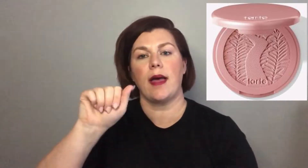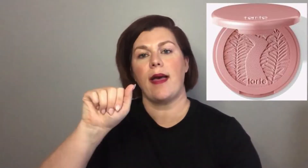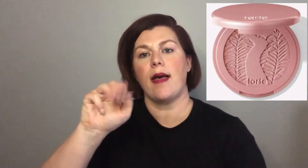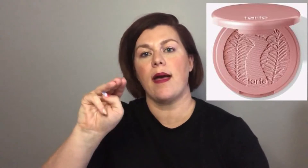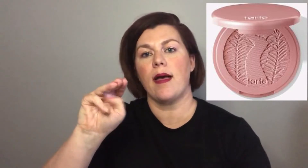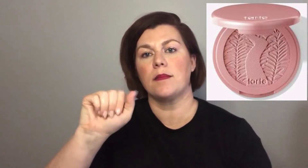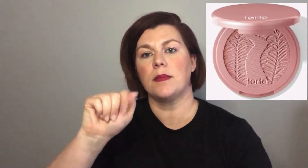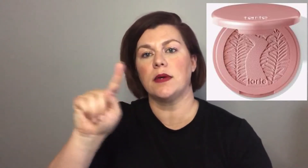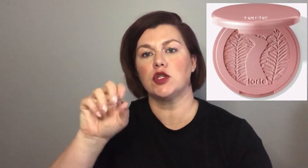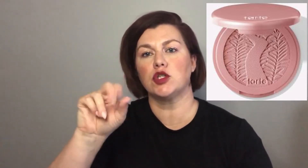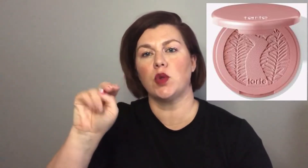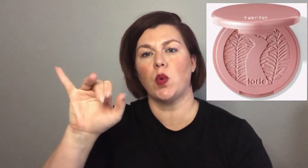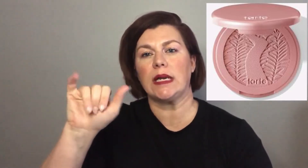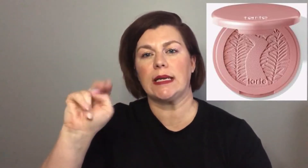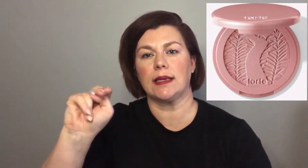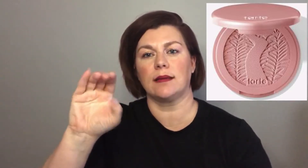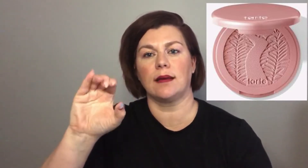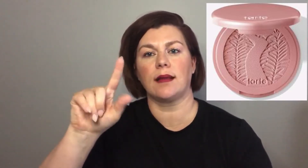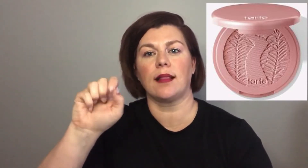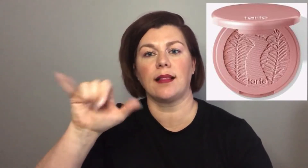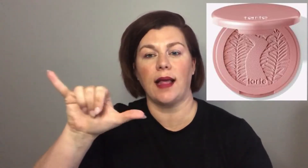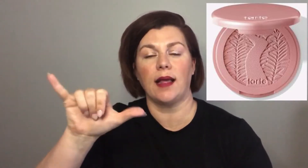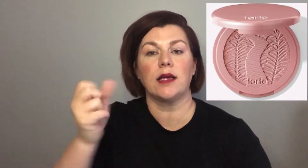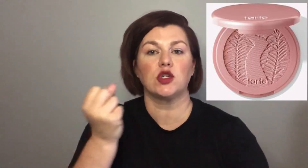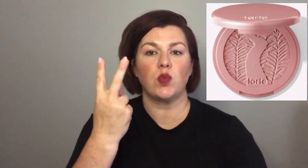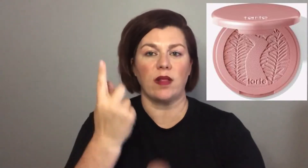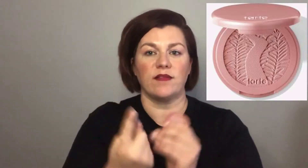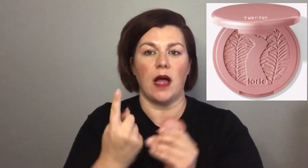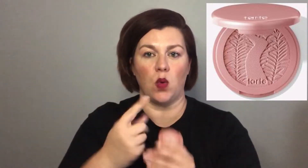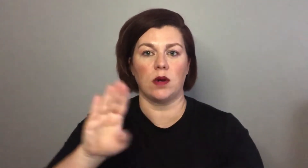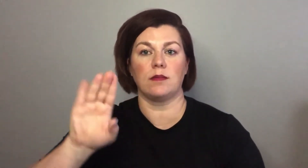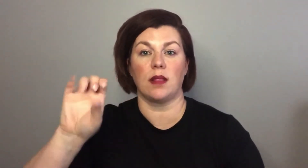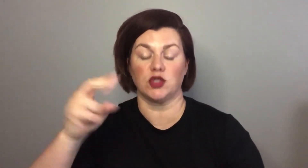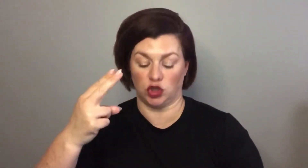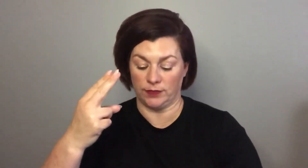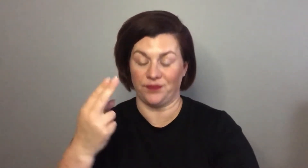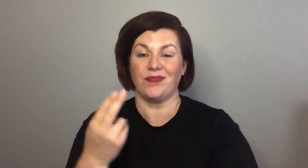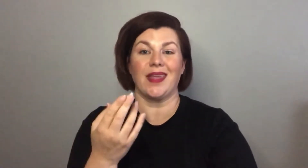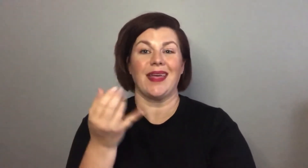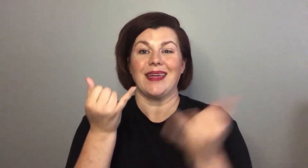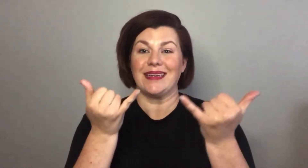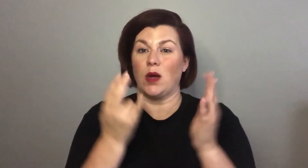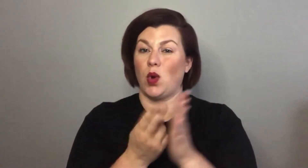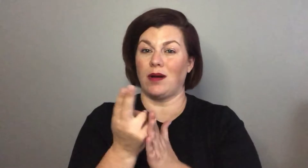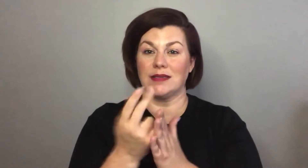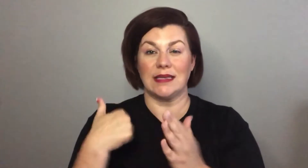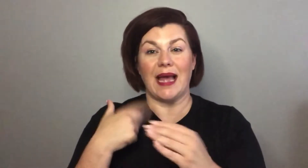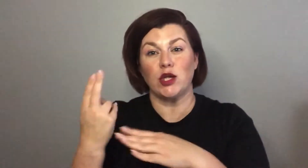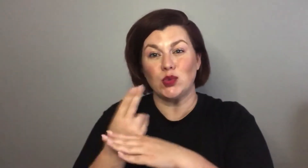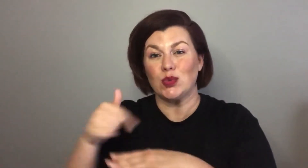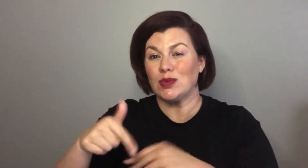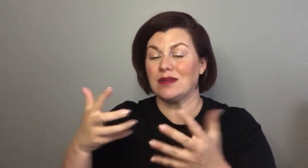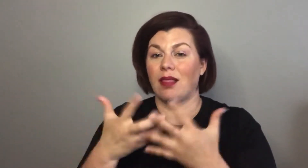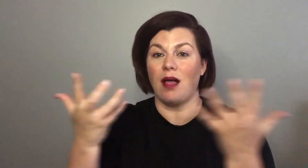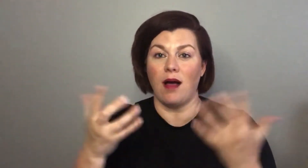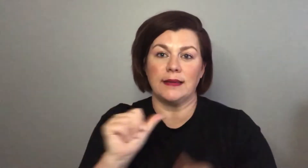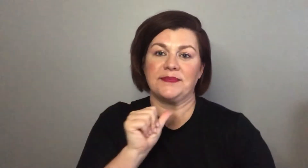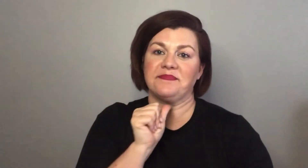and it is their Amazonian Clay 12 hour blush now to be honest